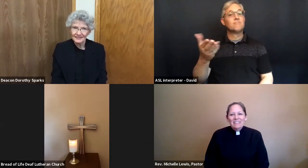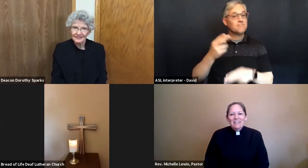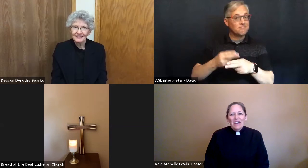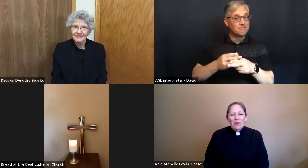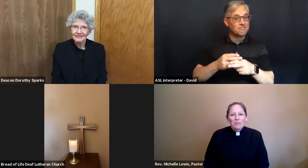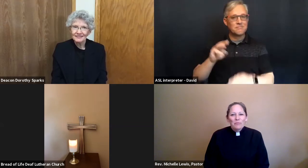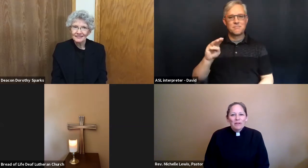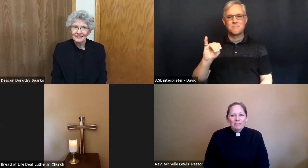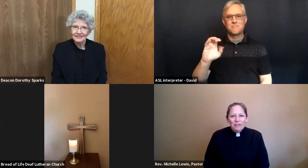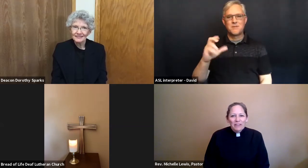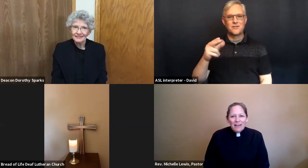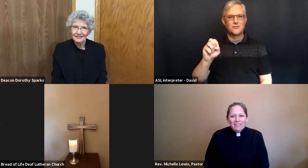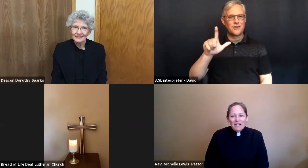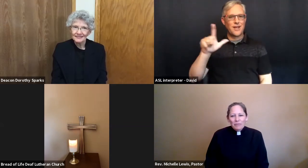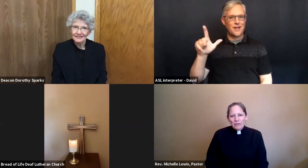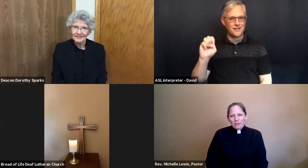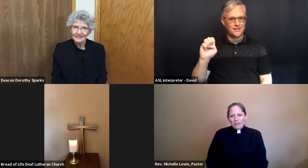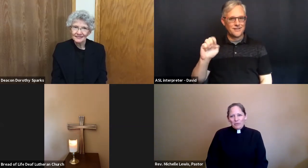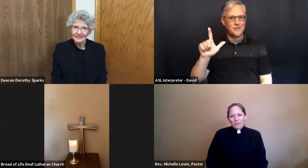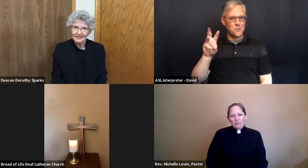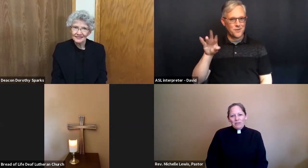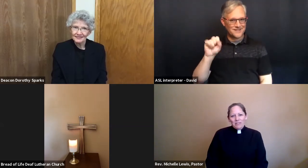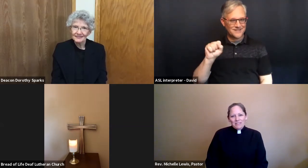And we are very glad to have you here in worship with us.